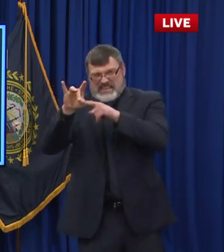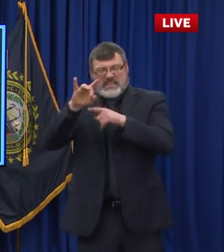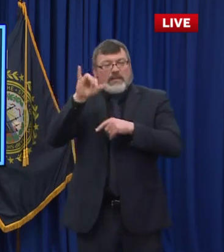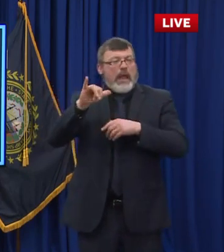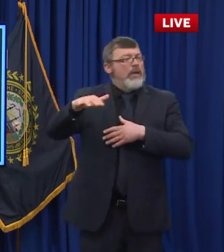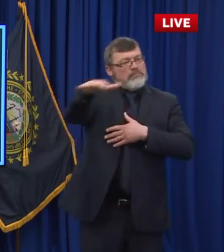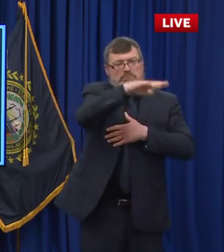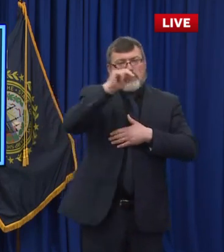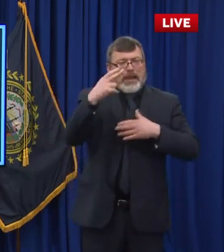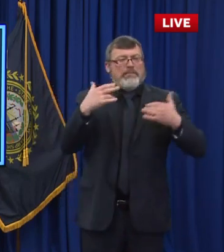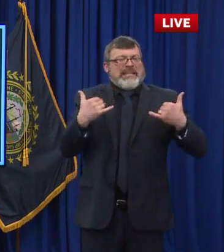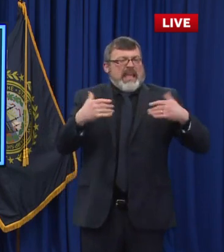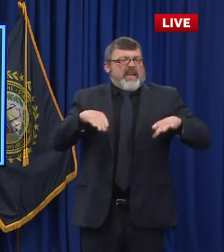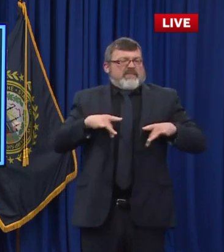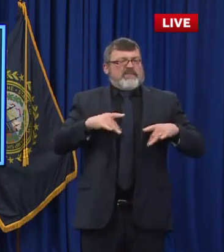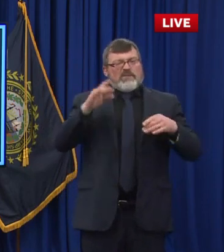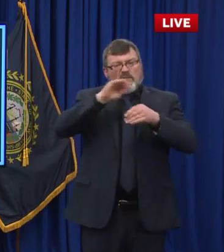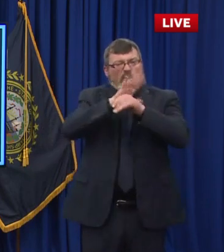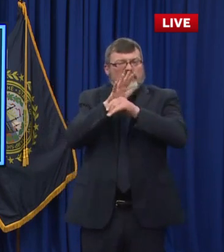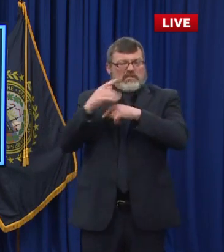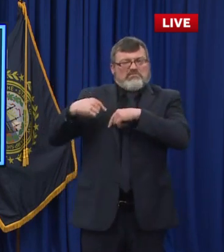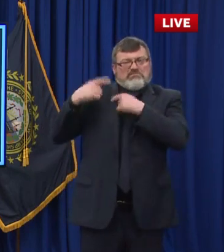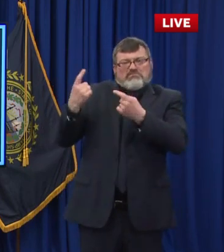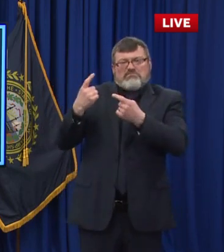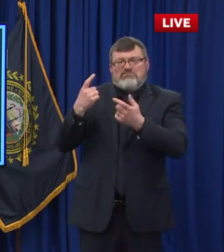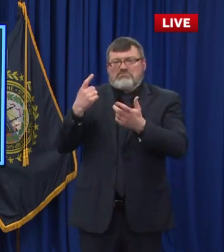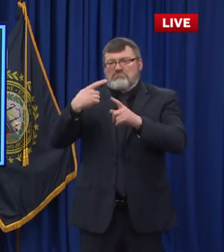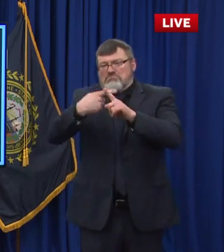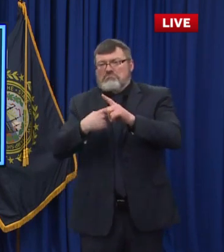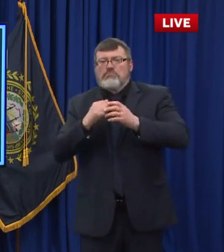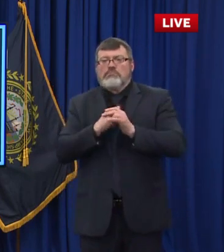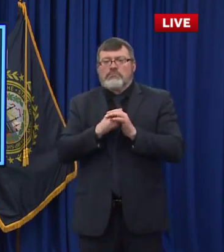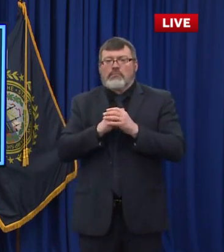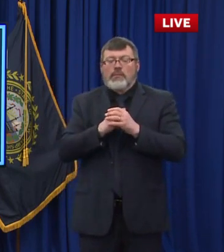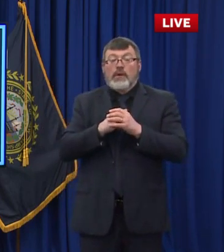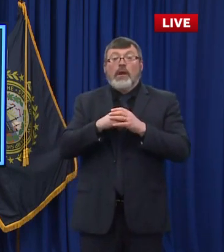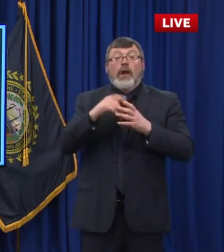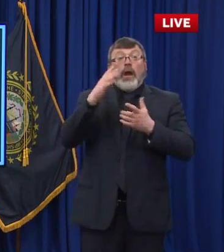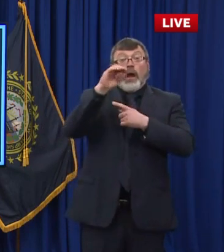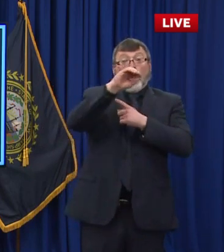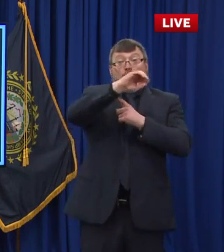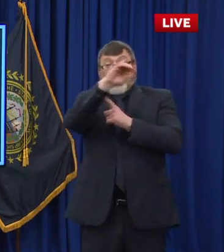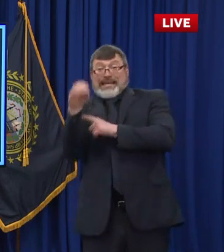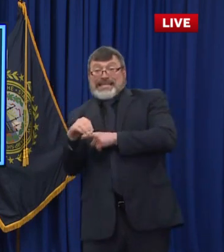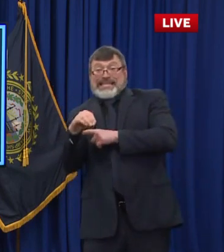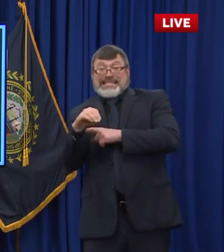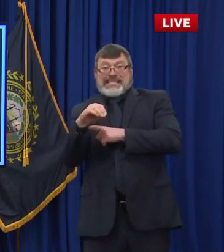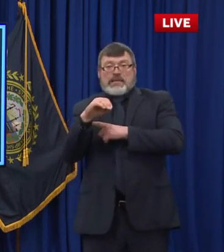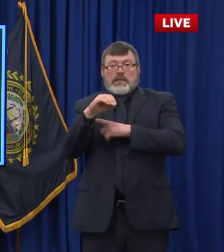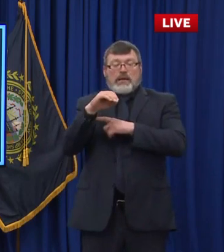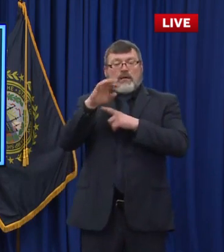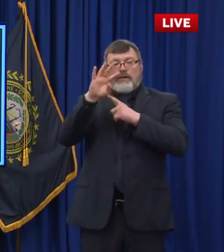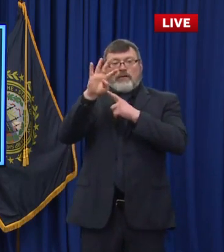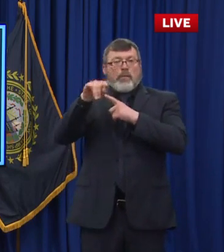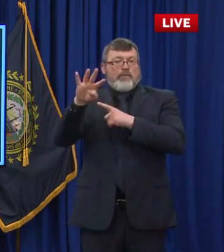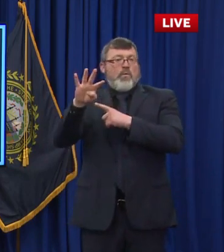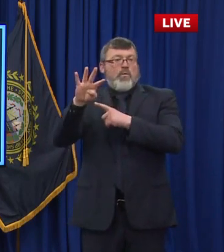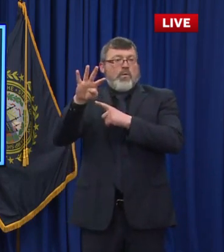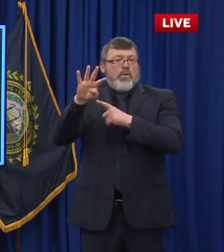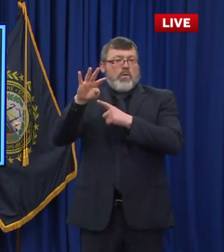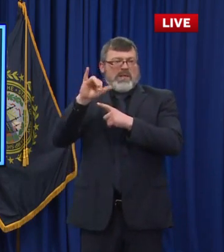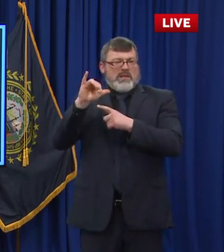in the last week or so, it has been hovering around four and a half percent. And thankfully, hospitalizations are down. We're at